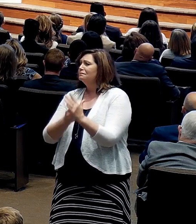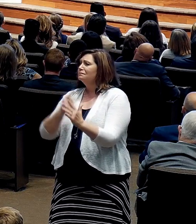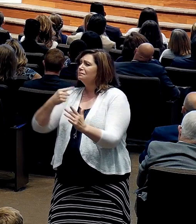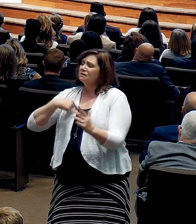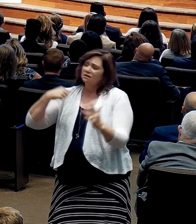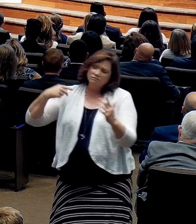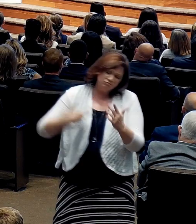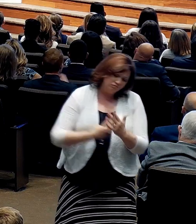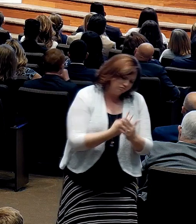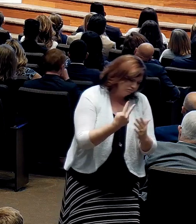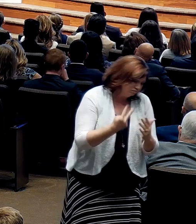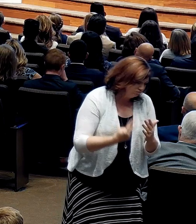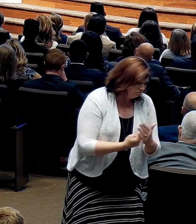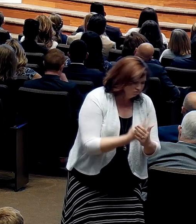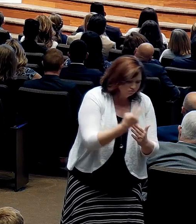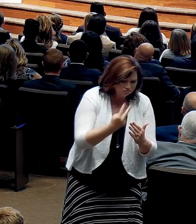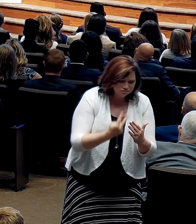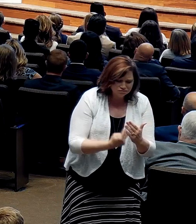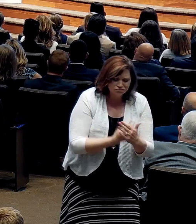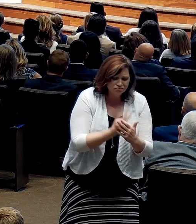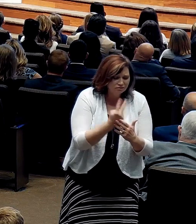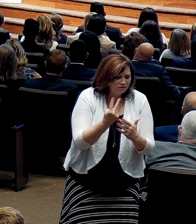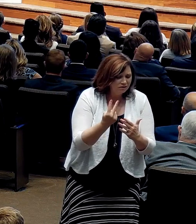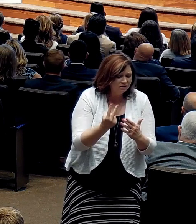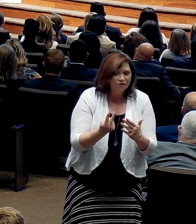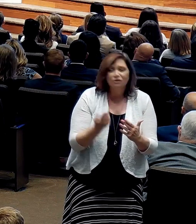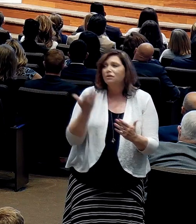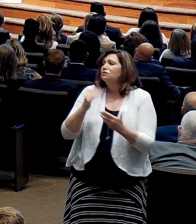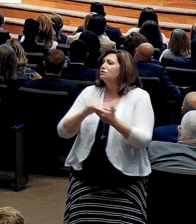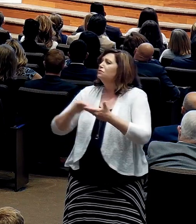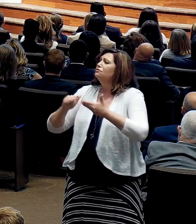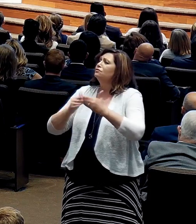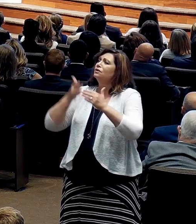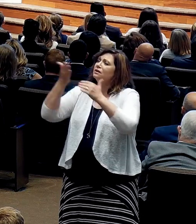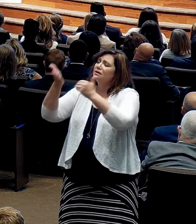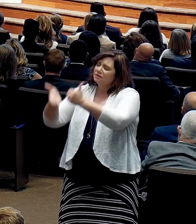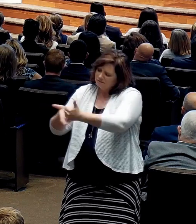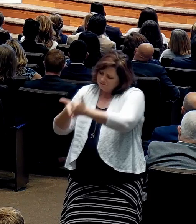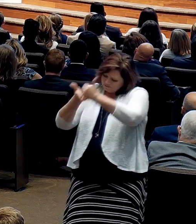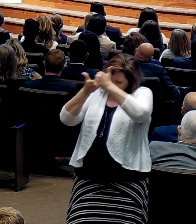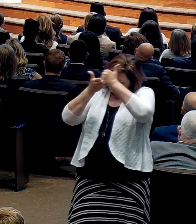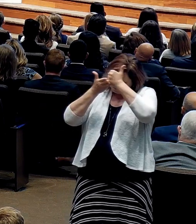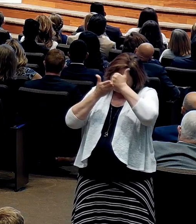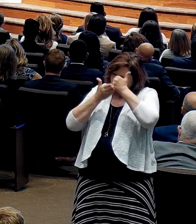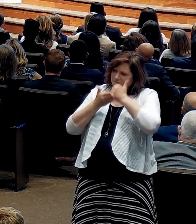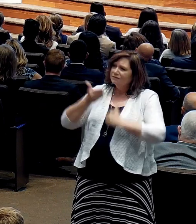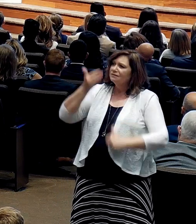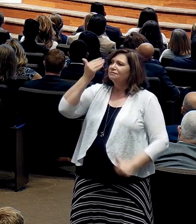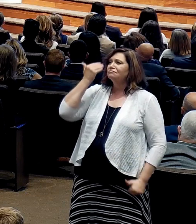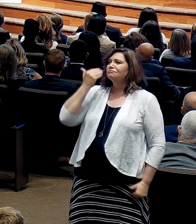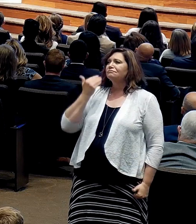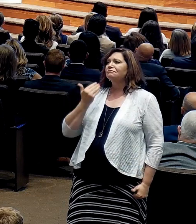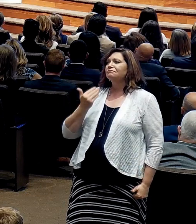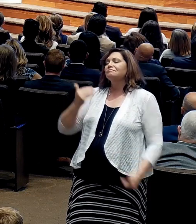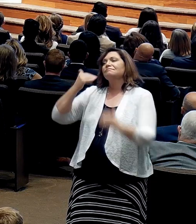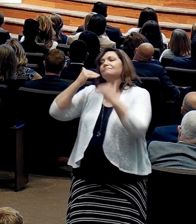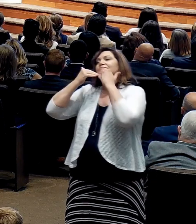Thank you. you. Jesus, though I have gone